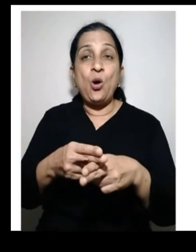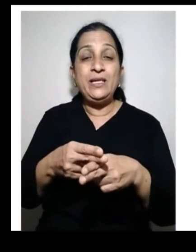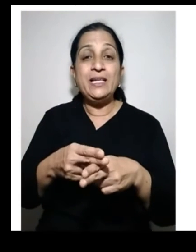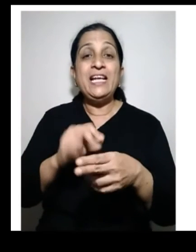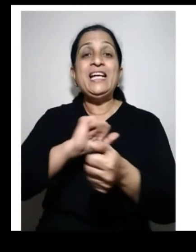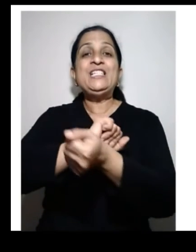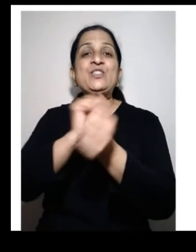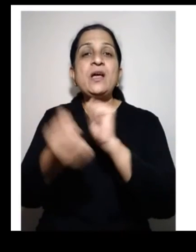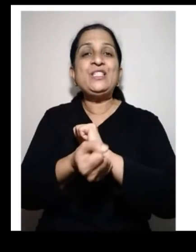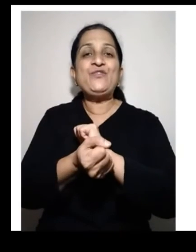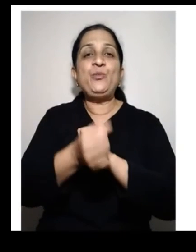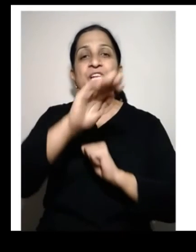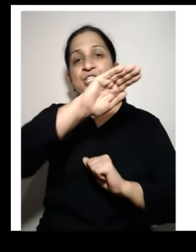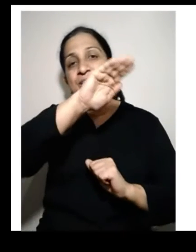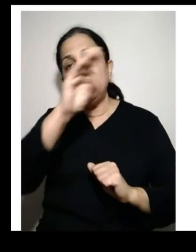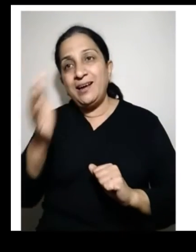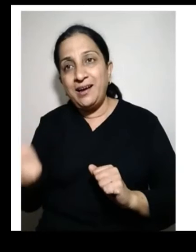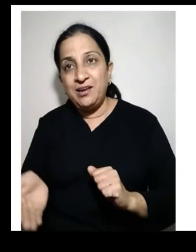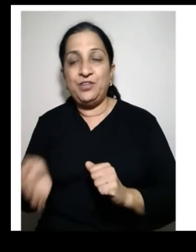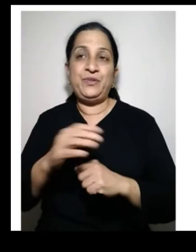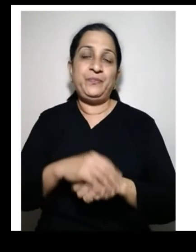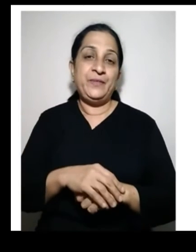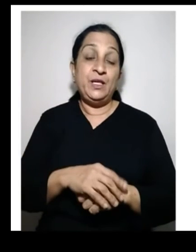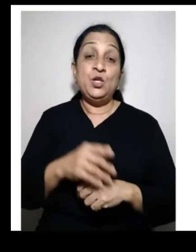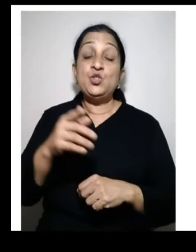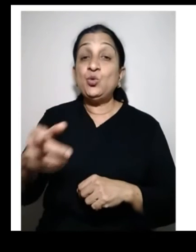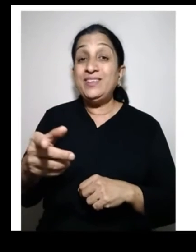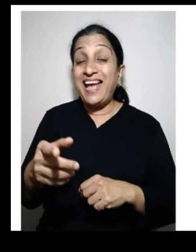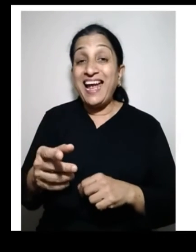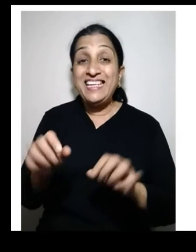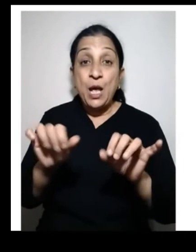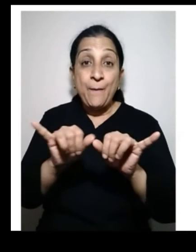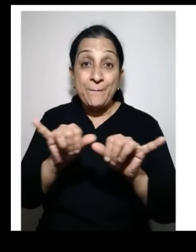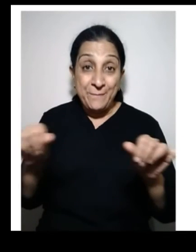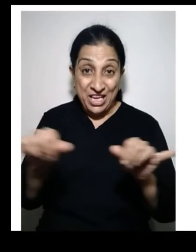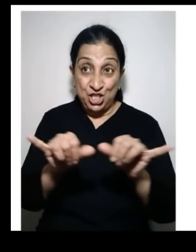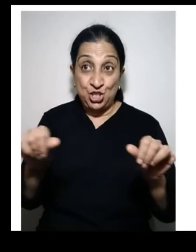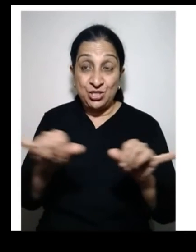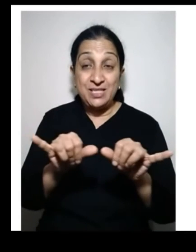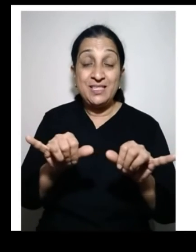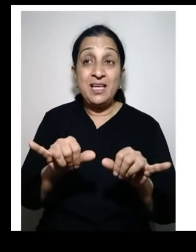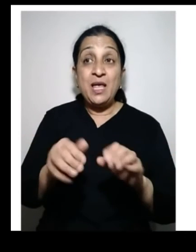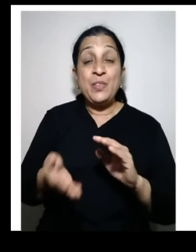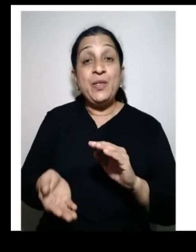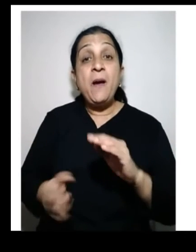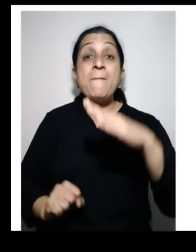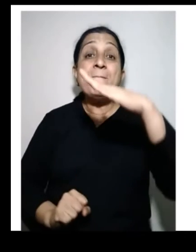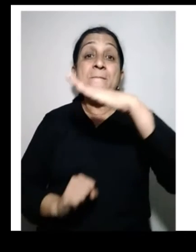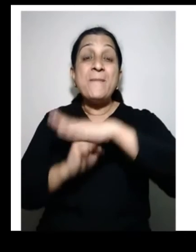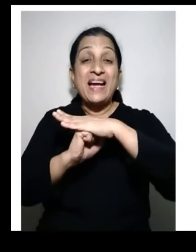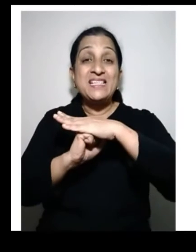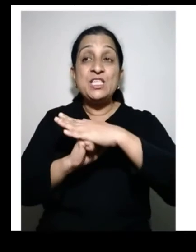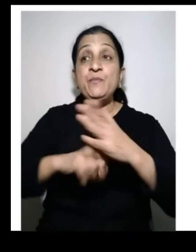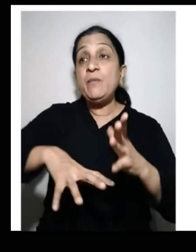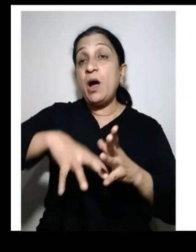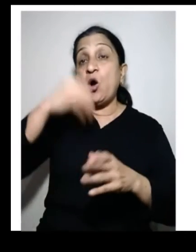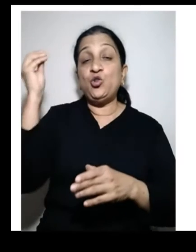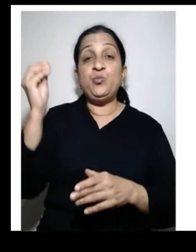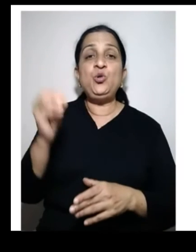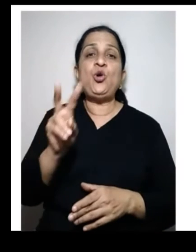That is also answer for change. This is also known as the Transformation Curve.